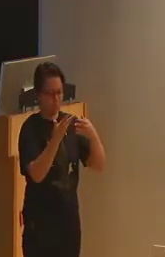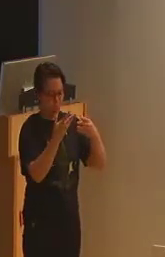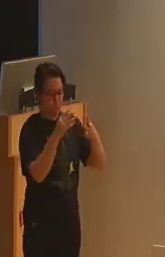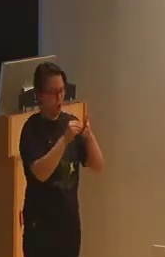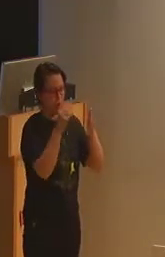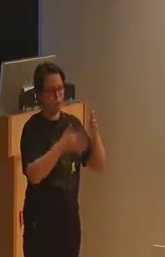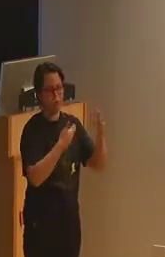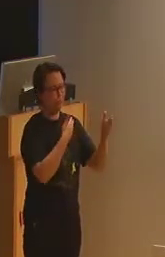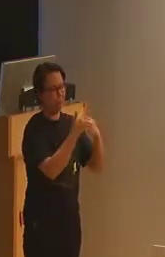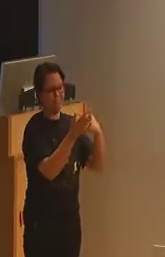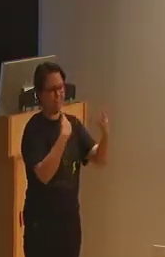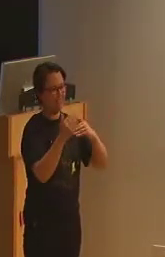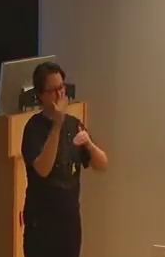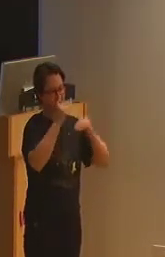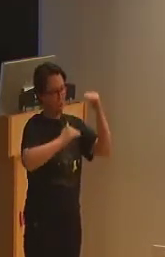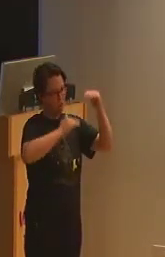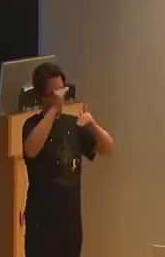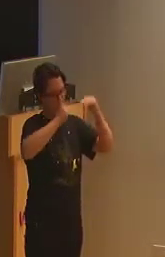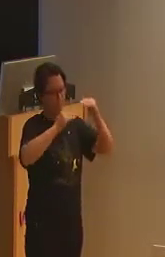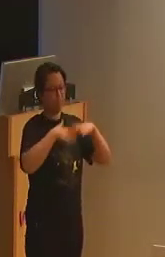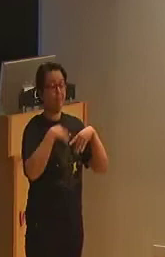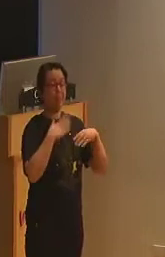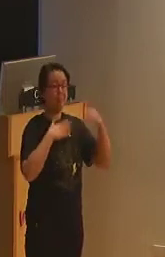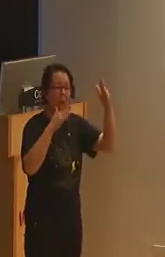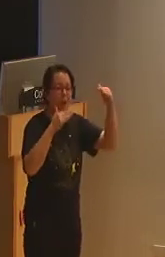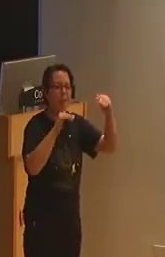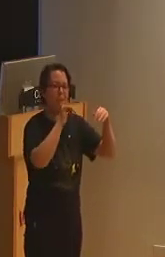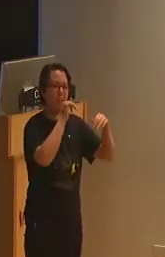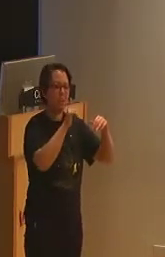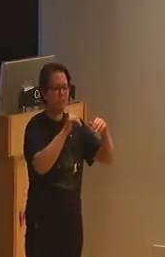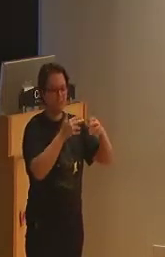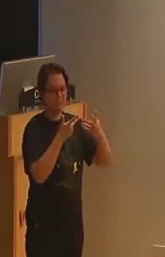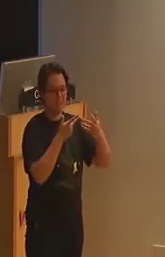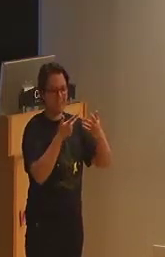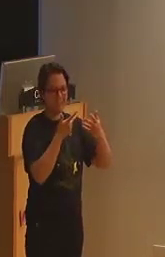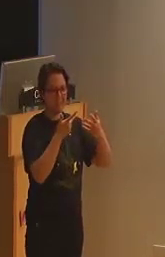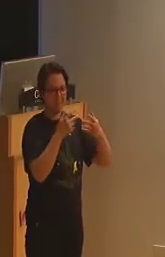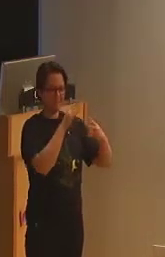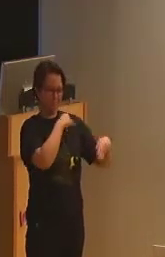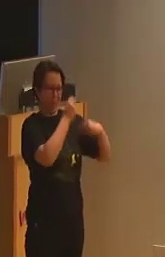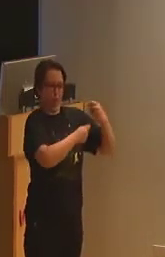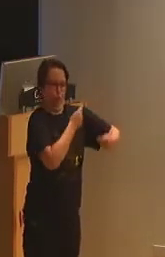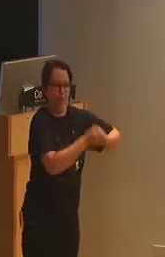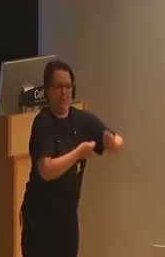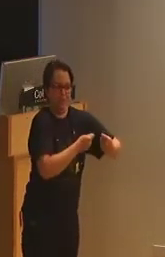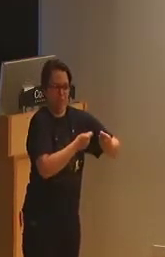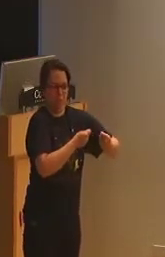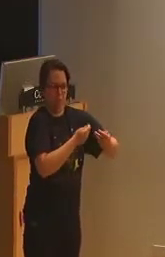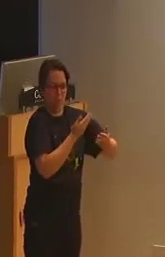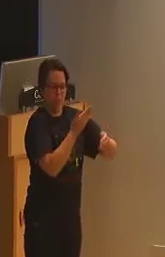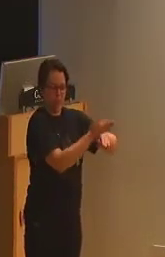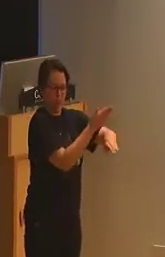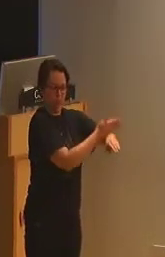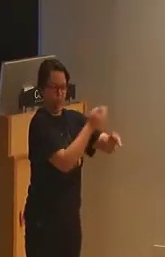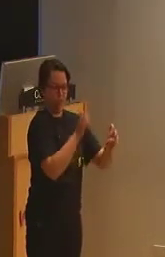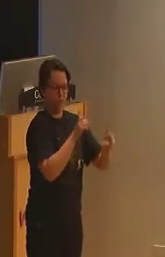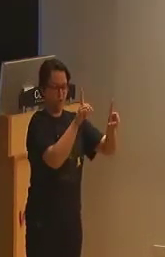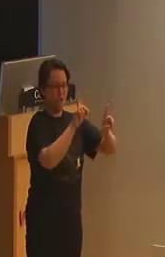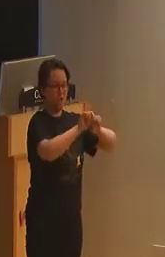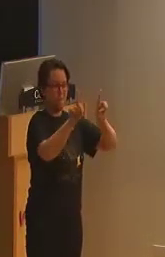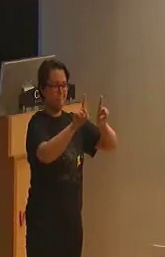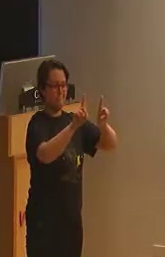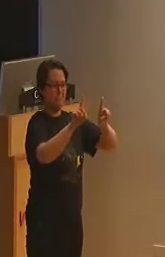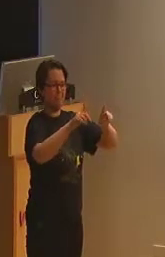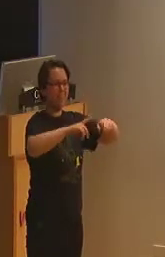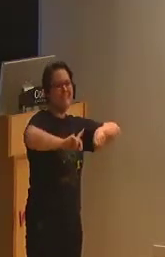It is my hope that rather than taking traditional reformist approaches to improving education, radical educators can take